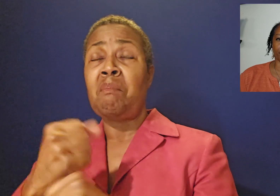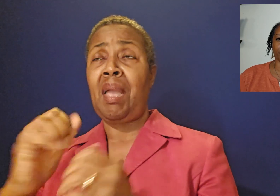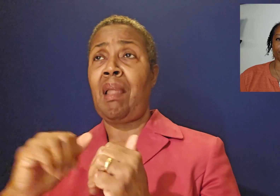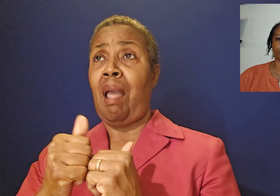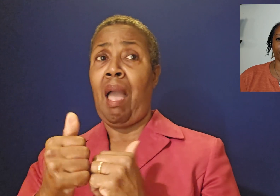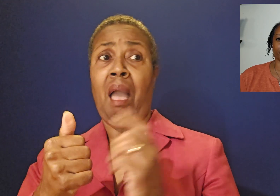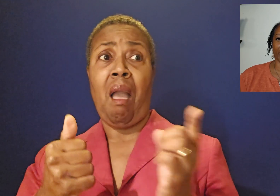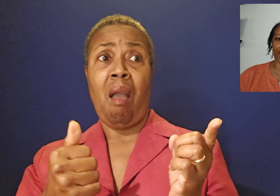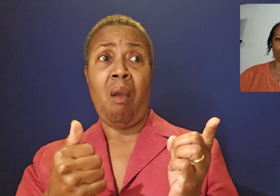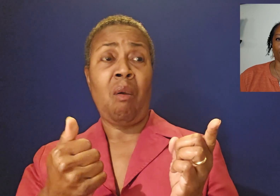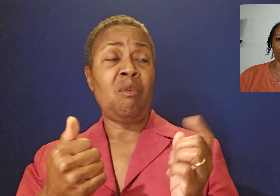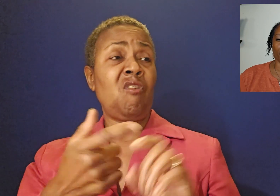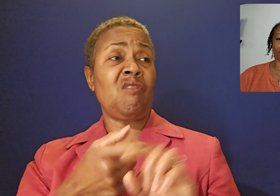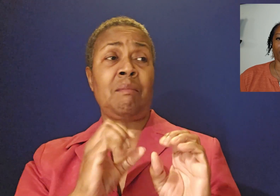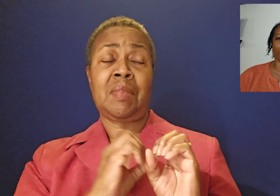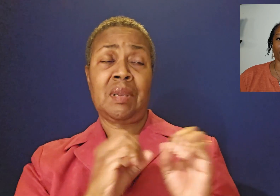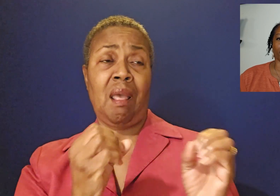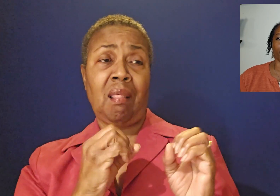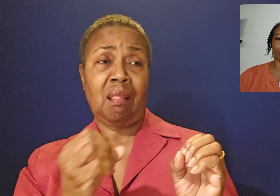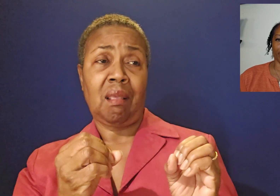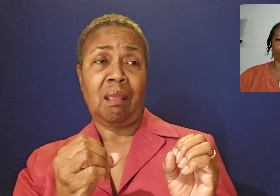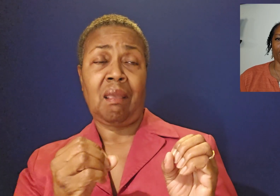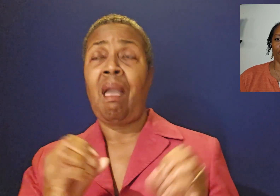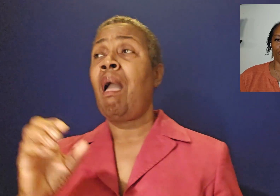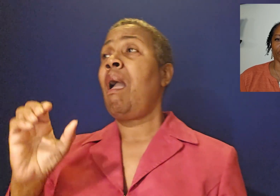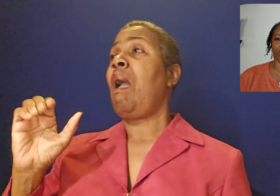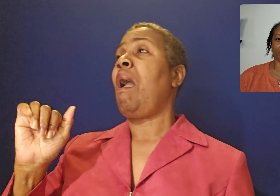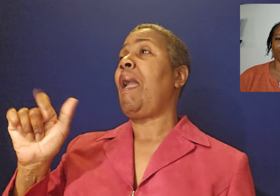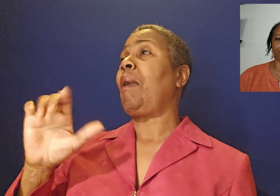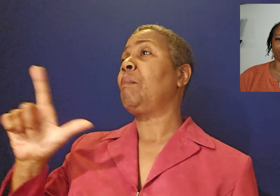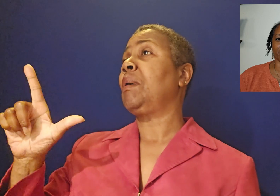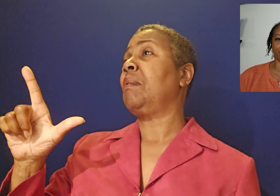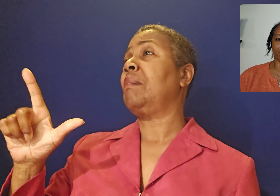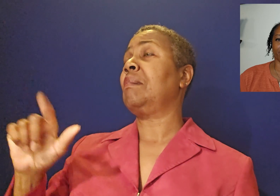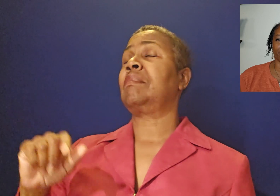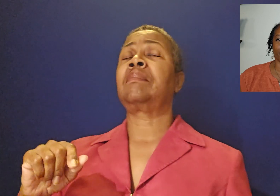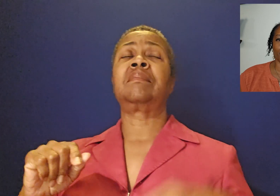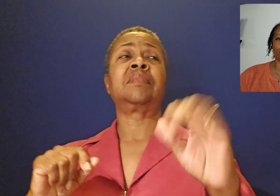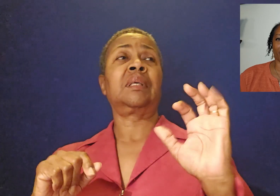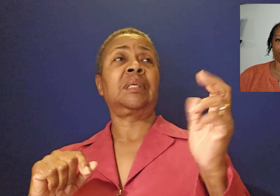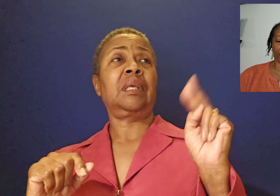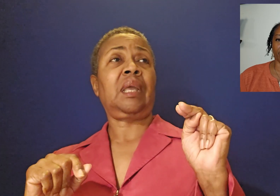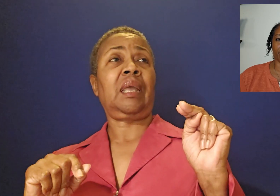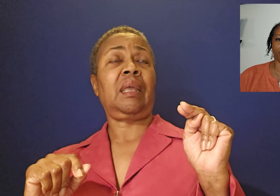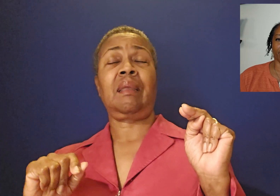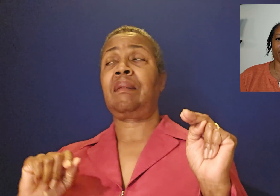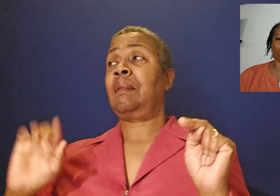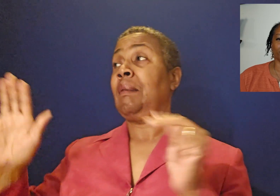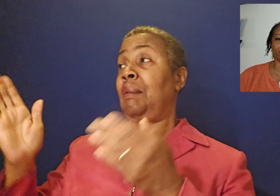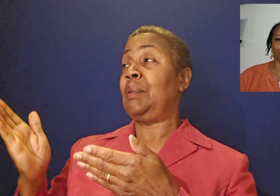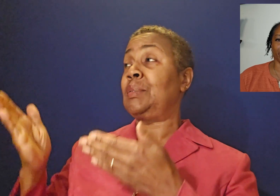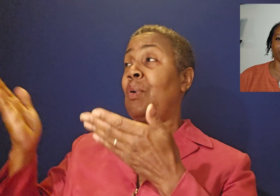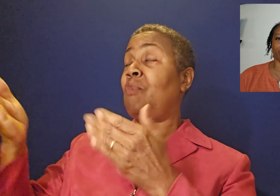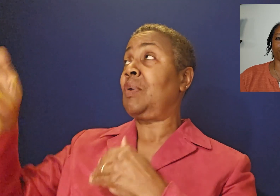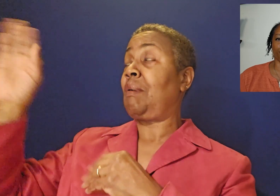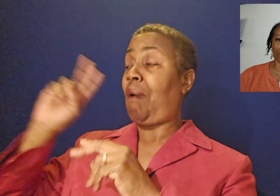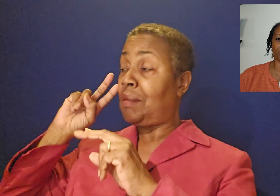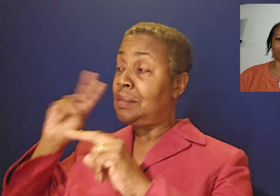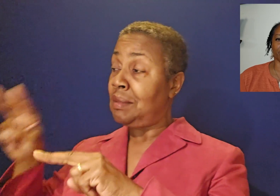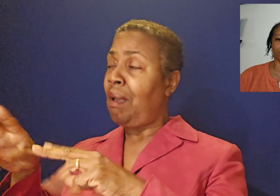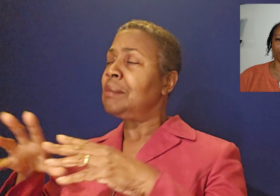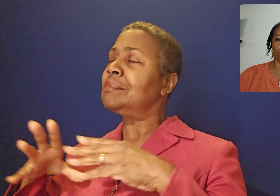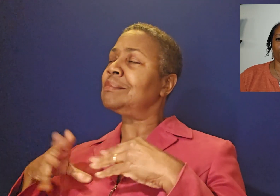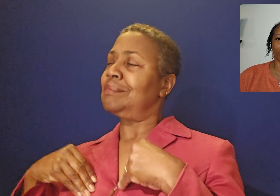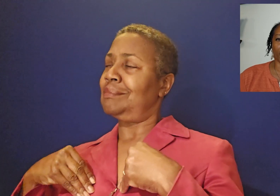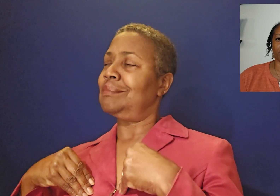faith, Abel brought God a better offering than Cain did. By faith, he was commended as